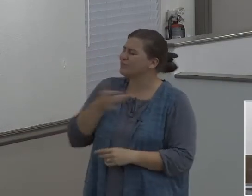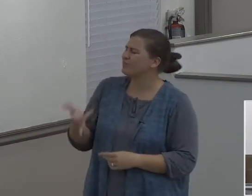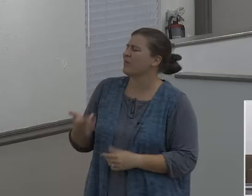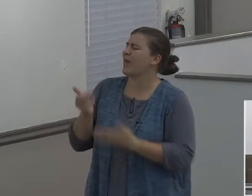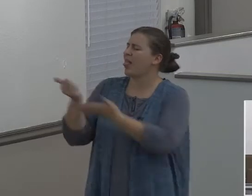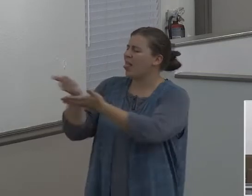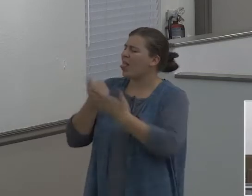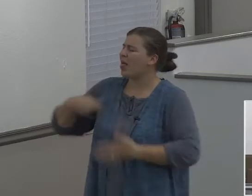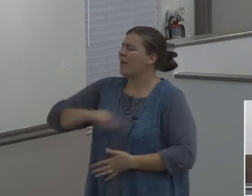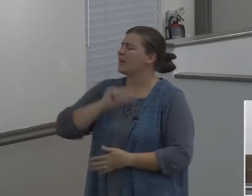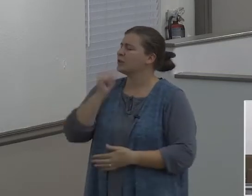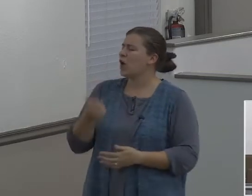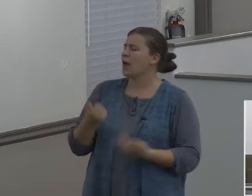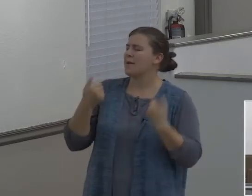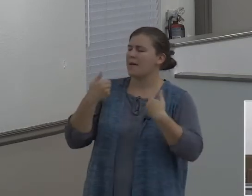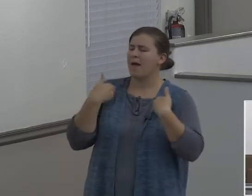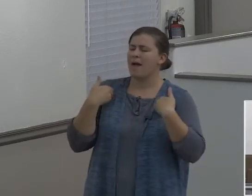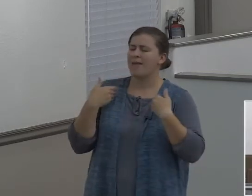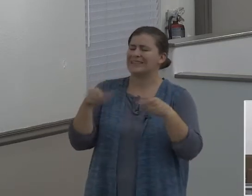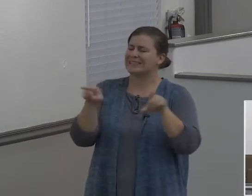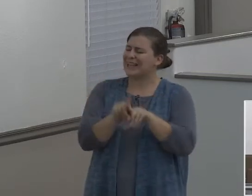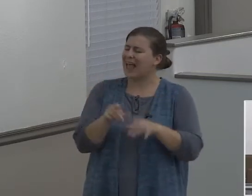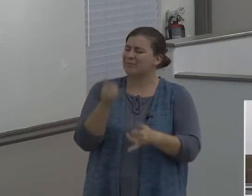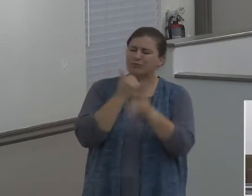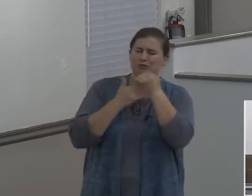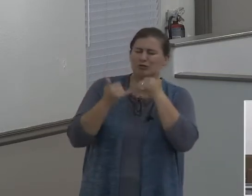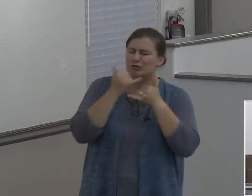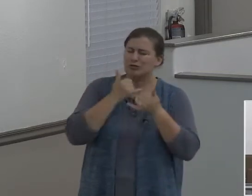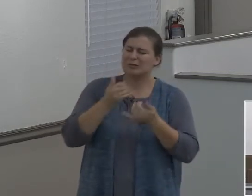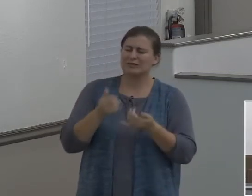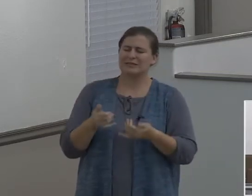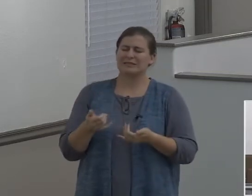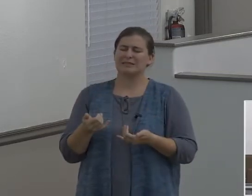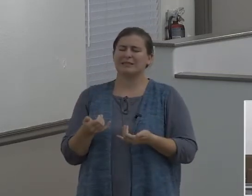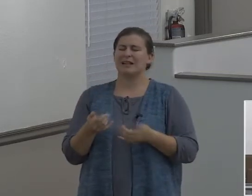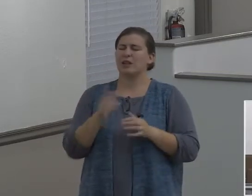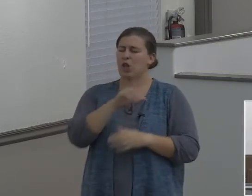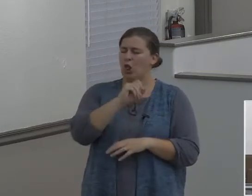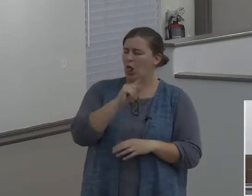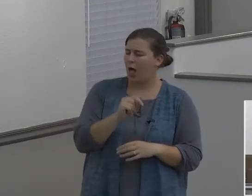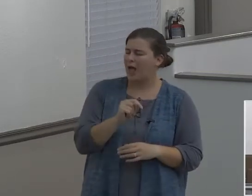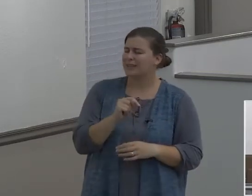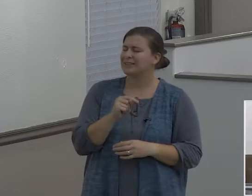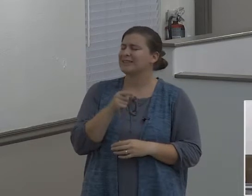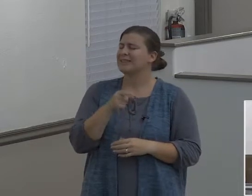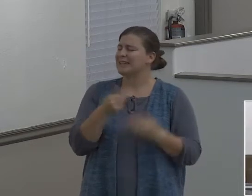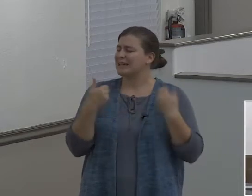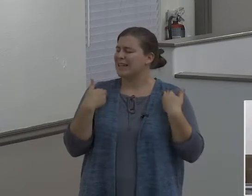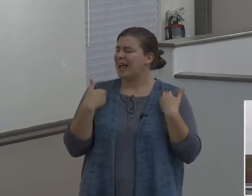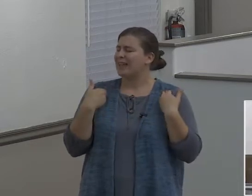mistakes that Lot made. And it led to the destruction of his whole family. Lord, there was so much